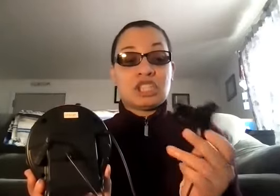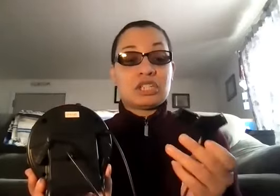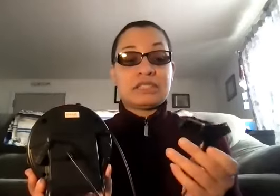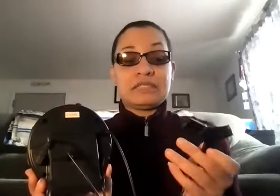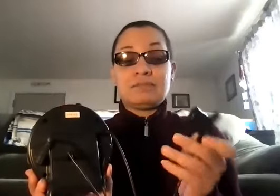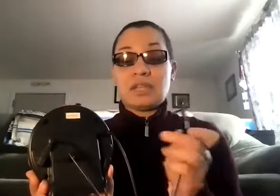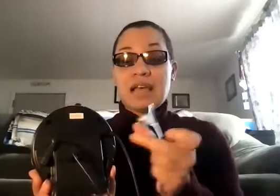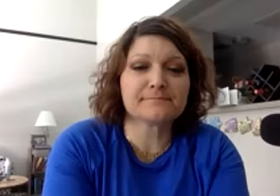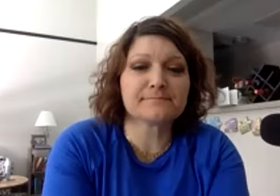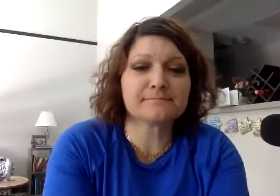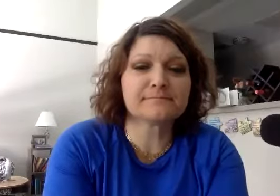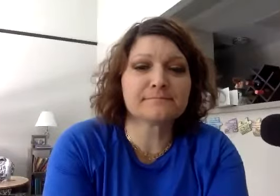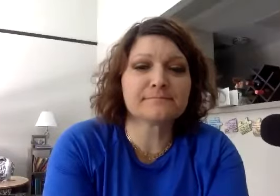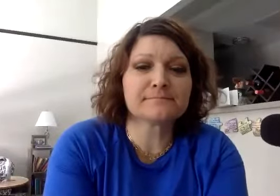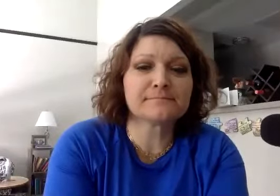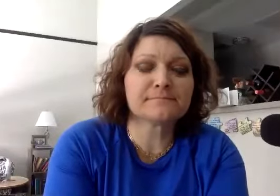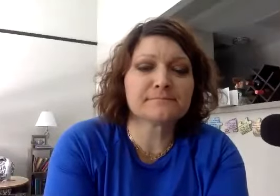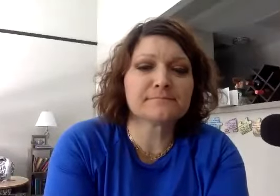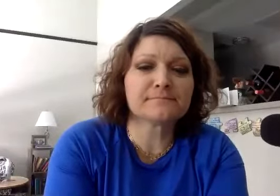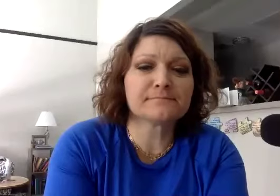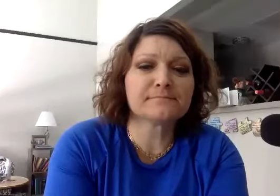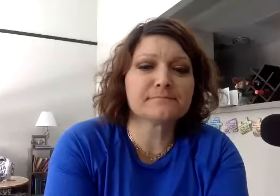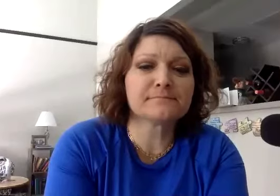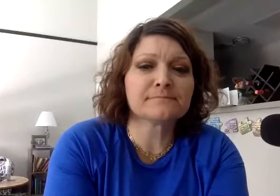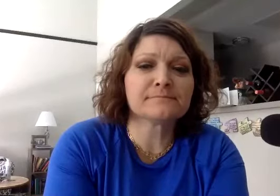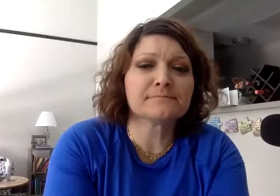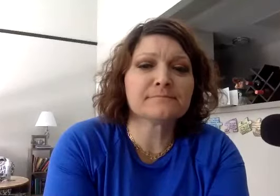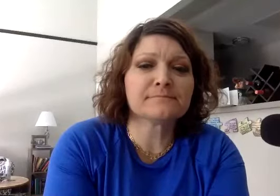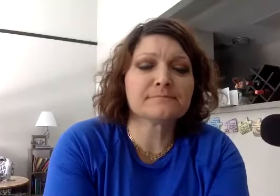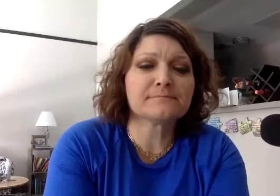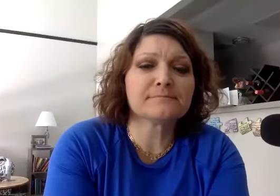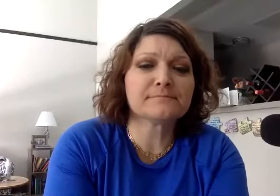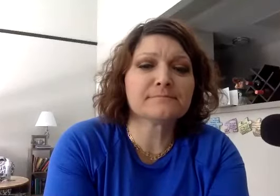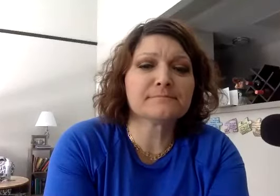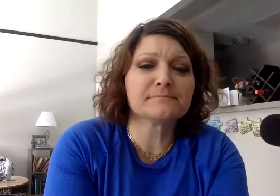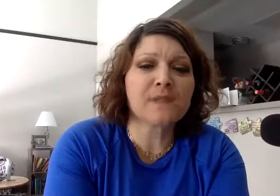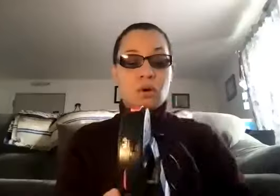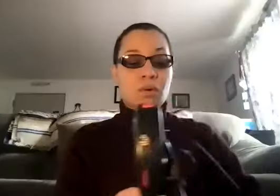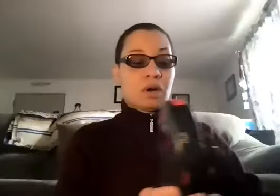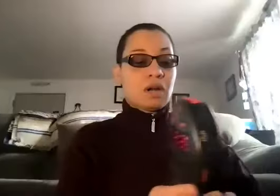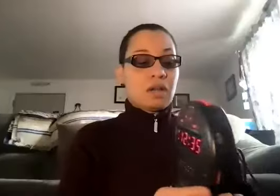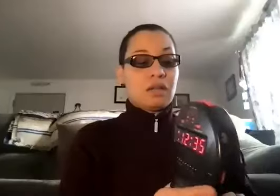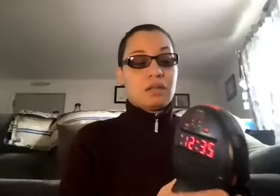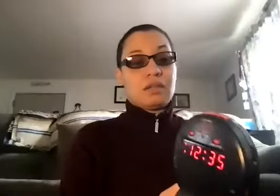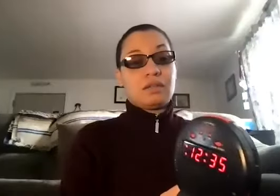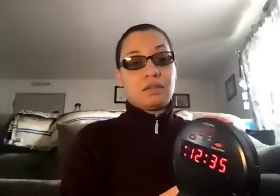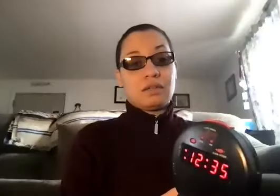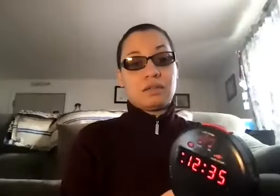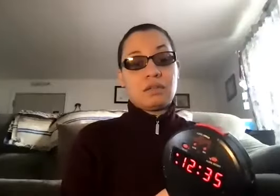charge it, I just plug it into here and it will charge. So, Is that the vibrator? Did that